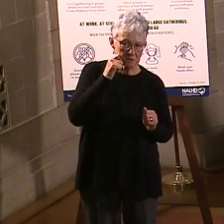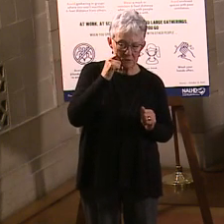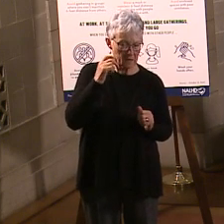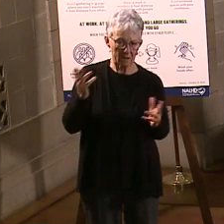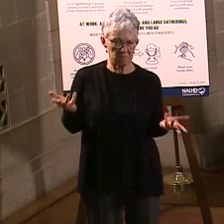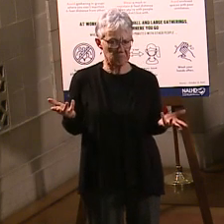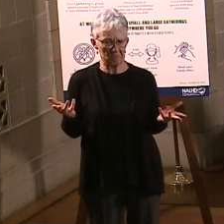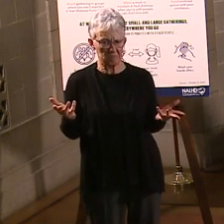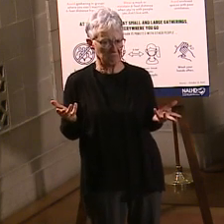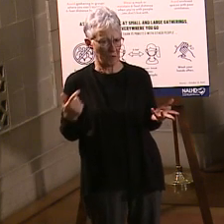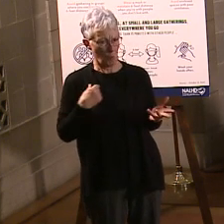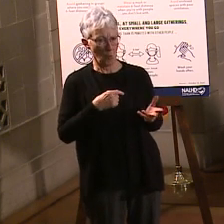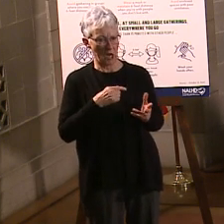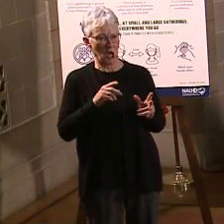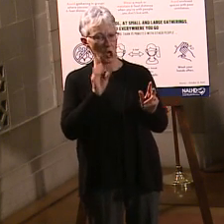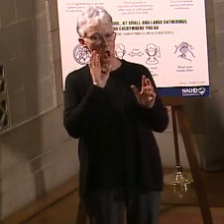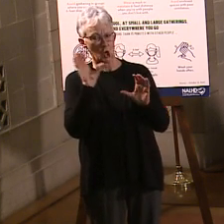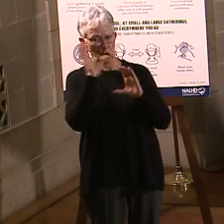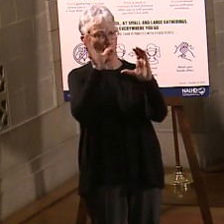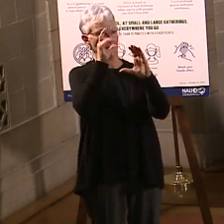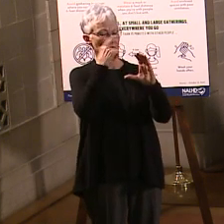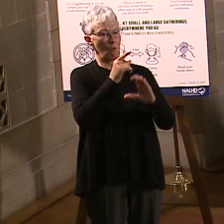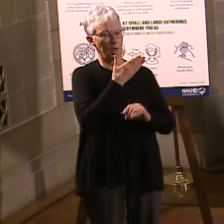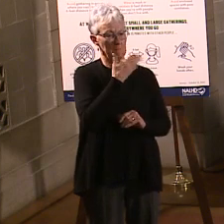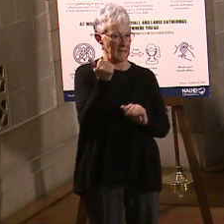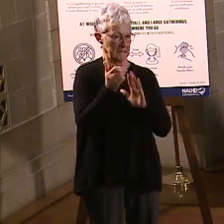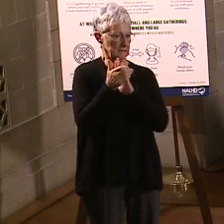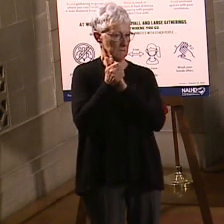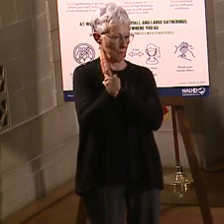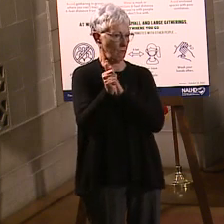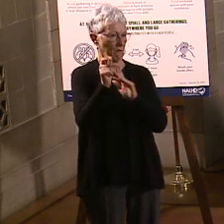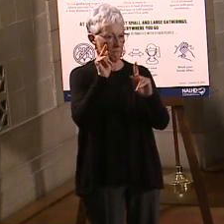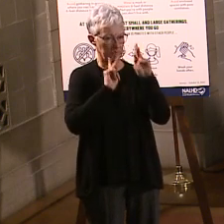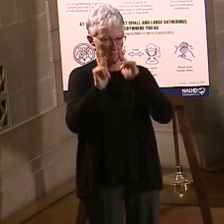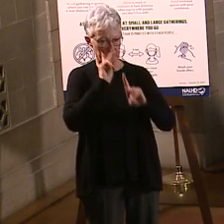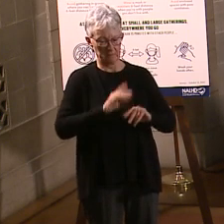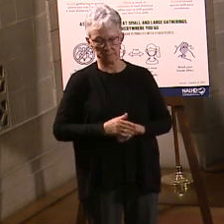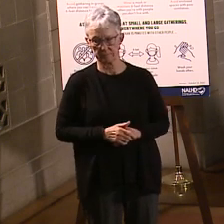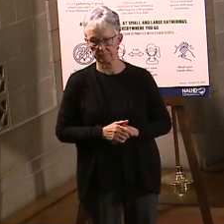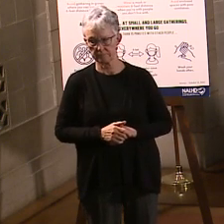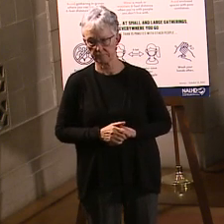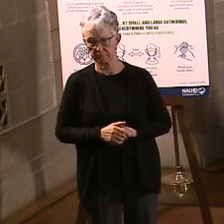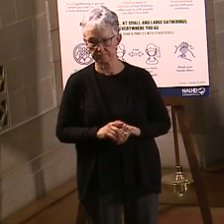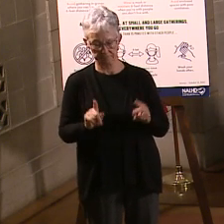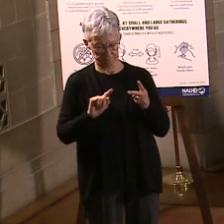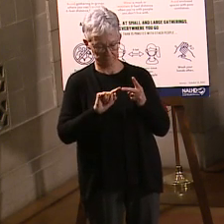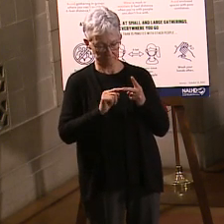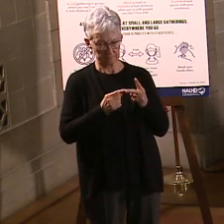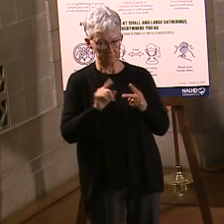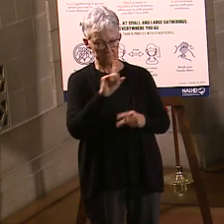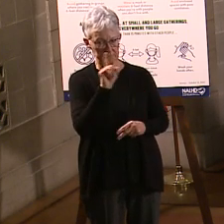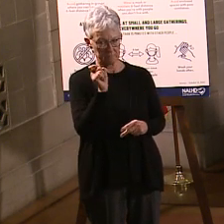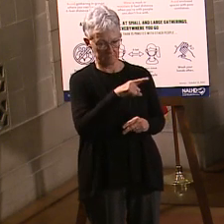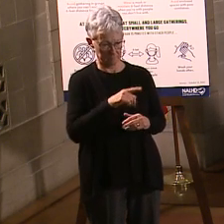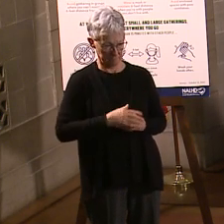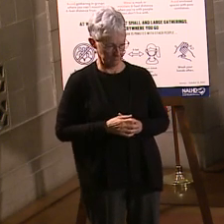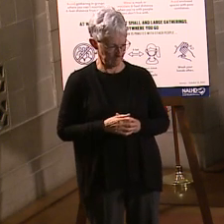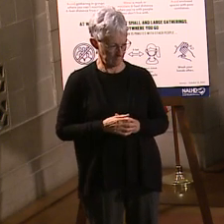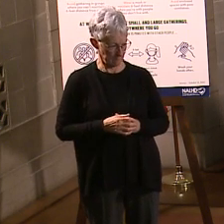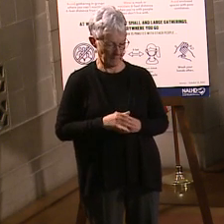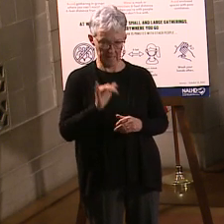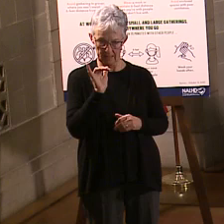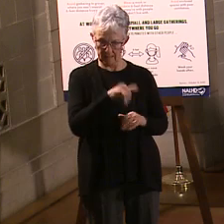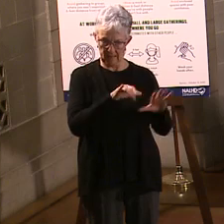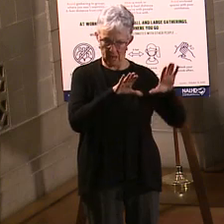my administration. So we look for the best talent. The second question was this group